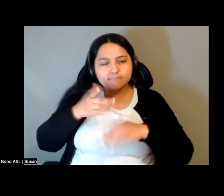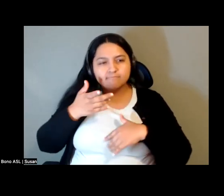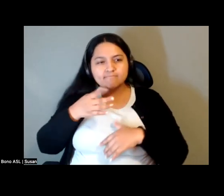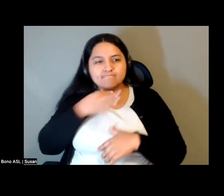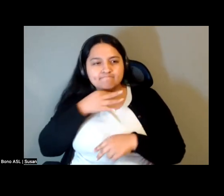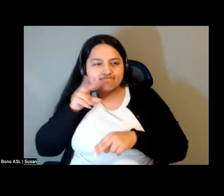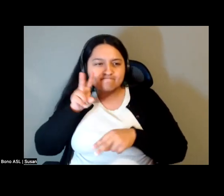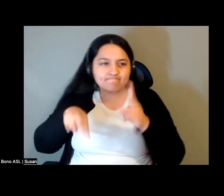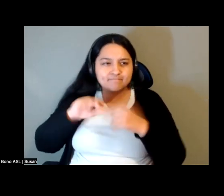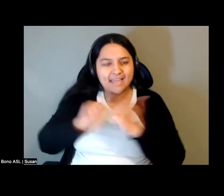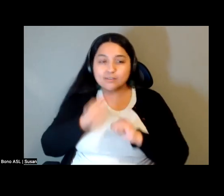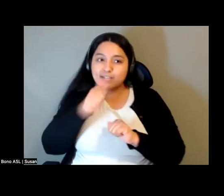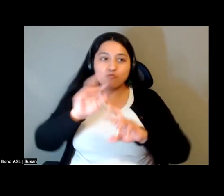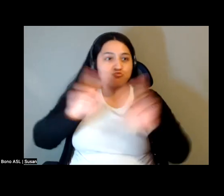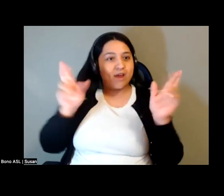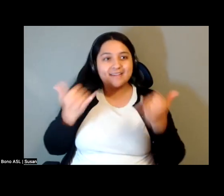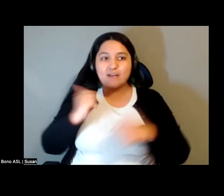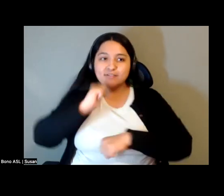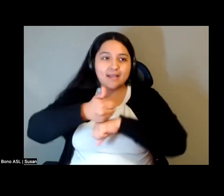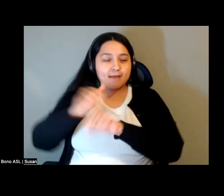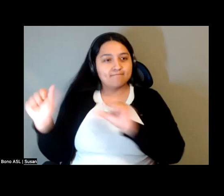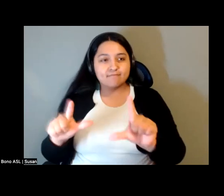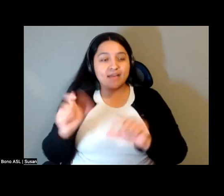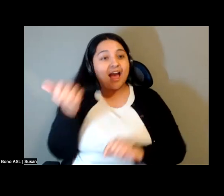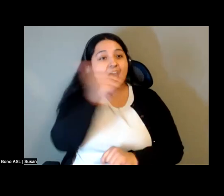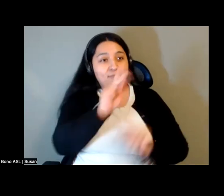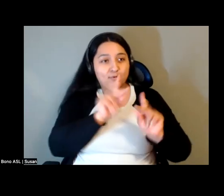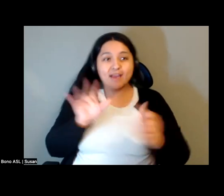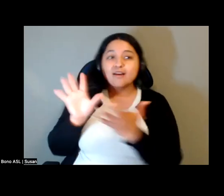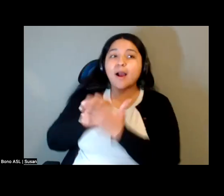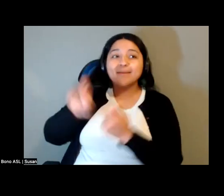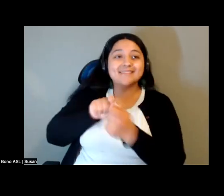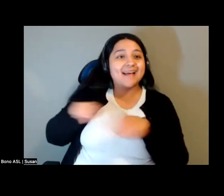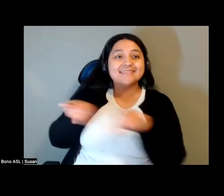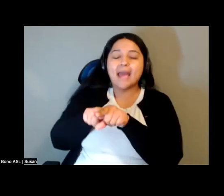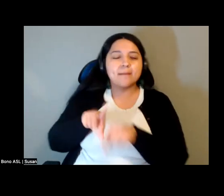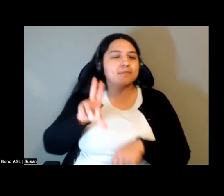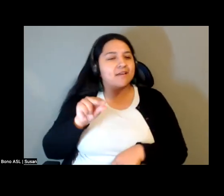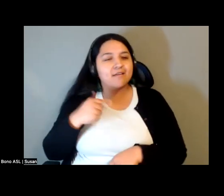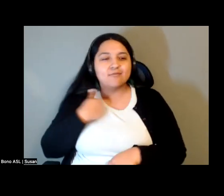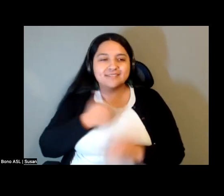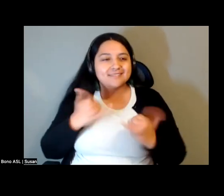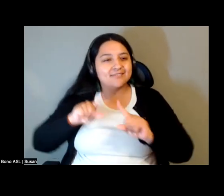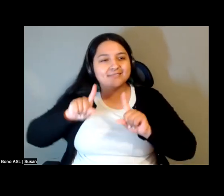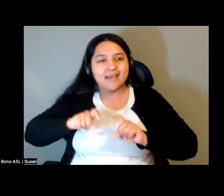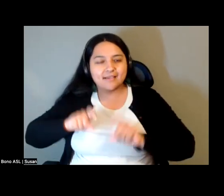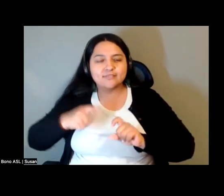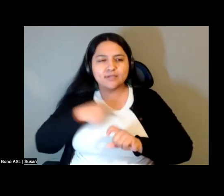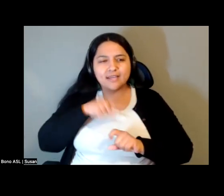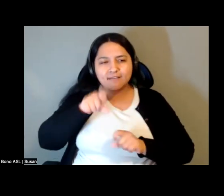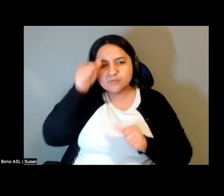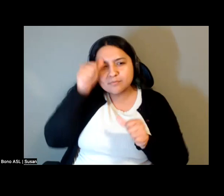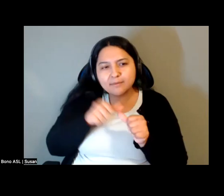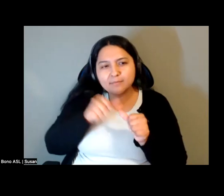kind of ready made or there's a cookie cutter that other folks can follow or pick up. You know, we always mindful of folks who are looking at